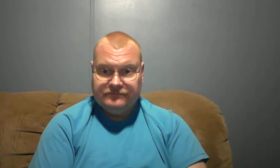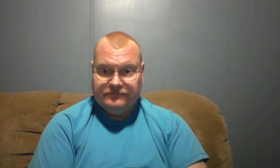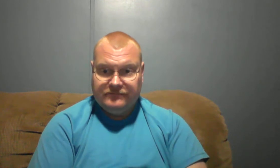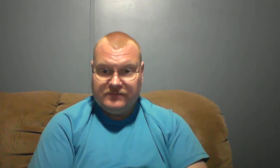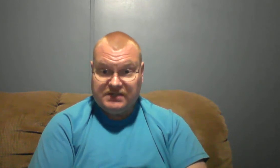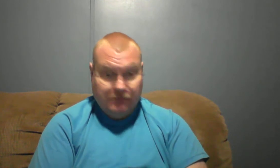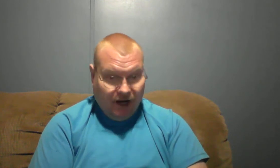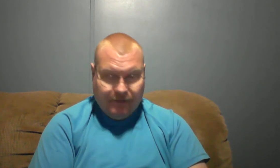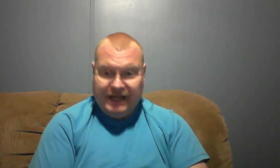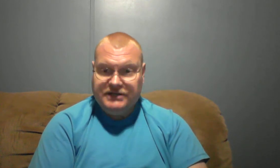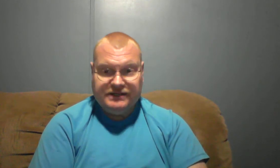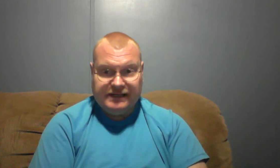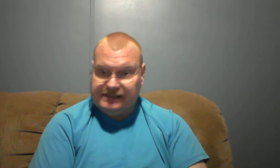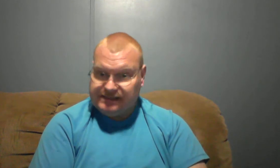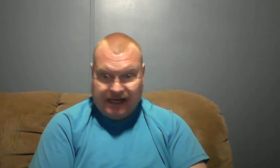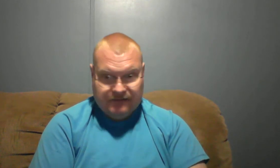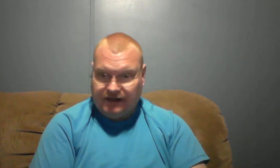It's an abomination in the sight of God.